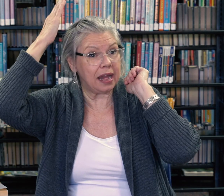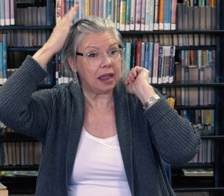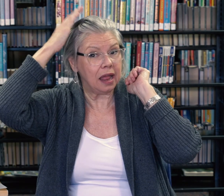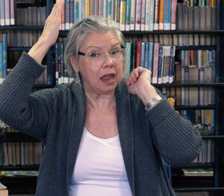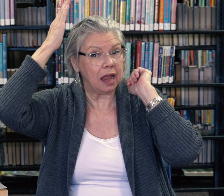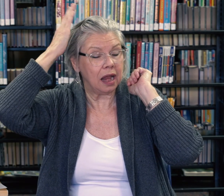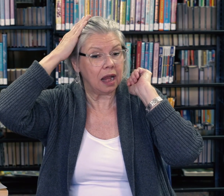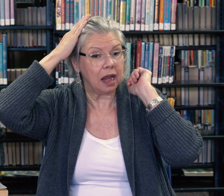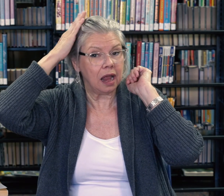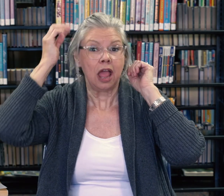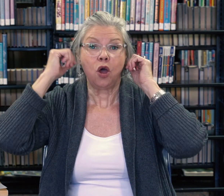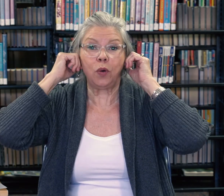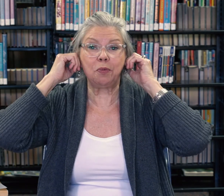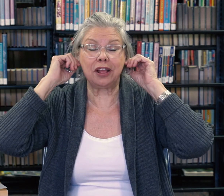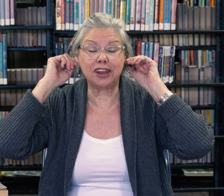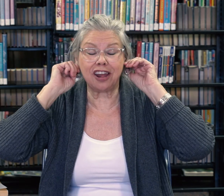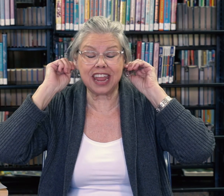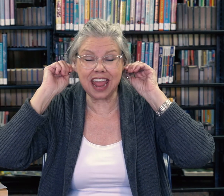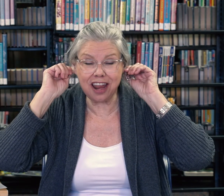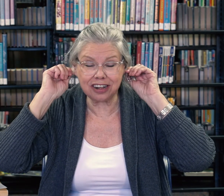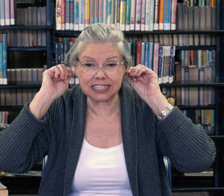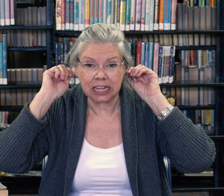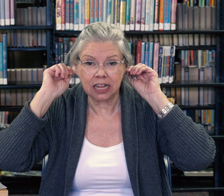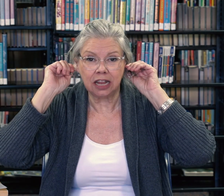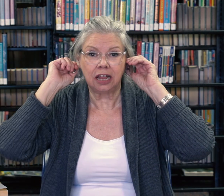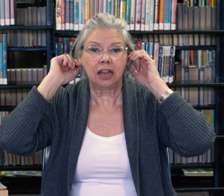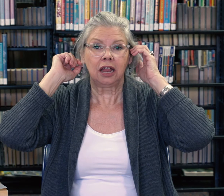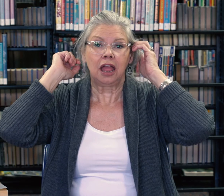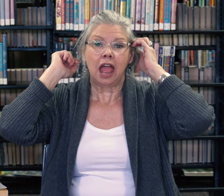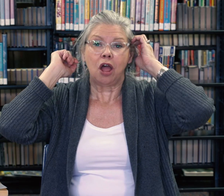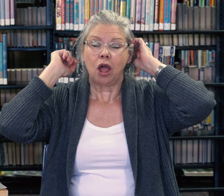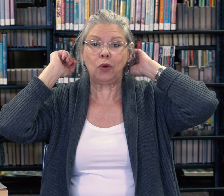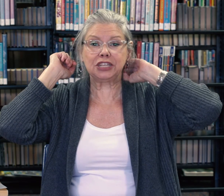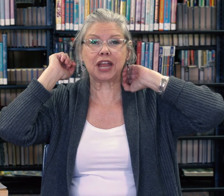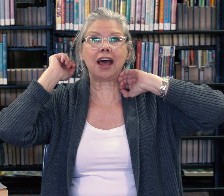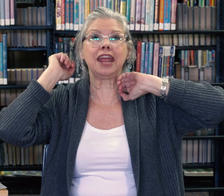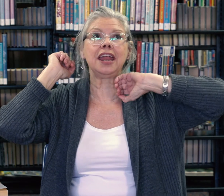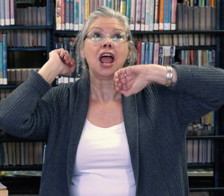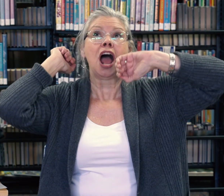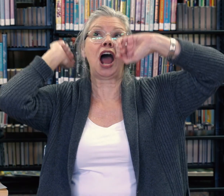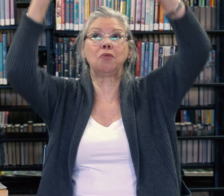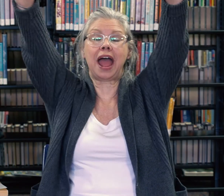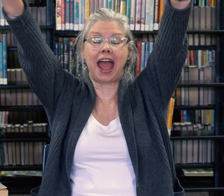we wiggled our ears we shouted hooray